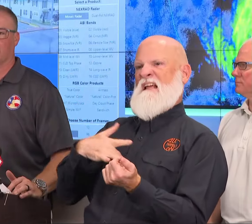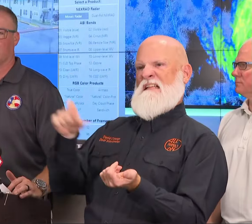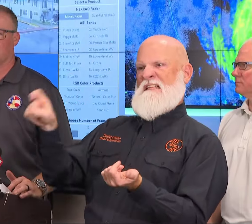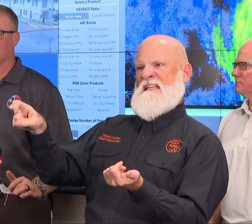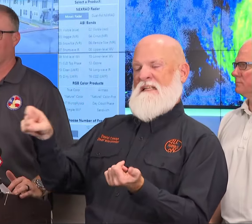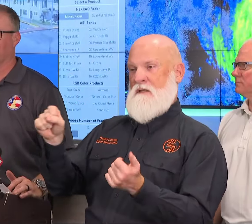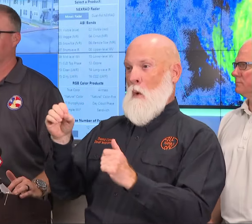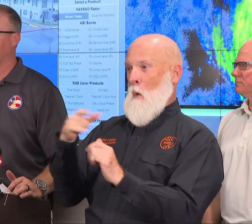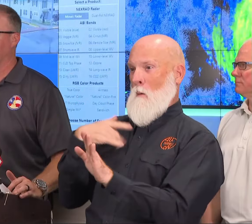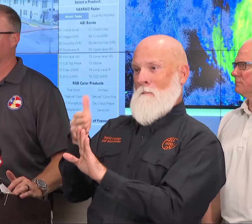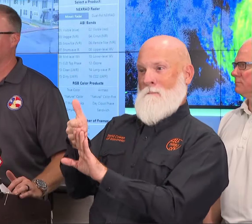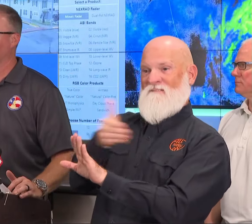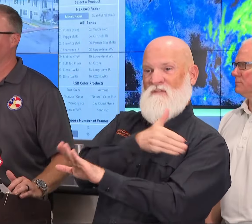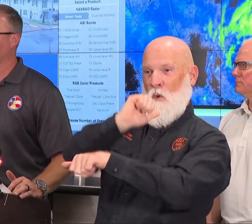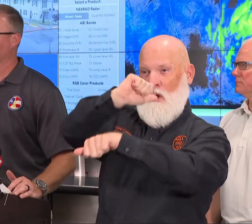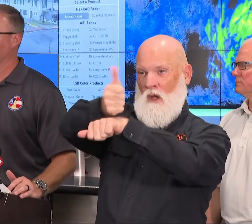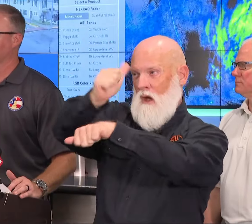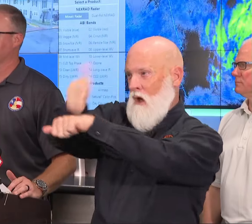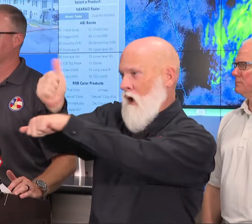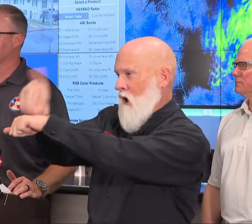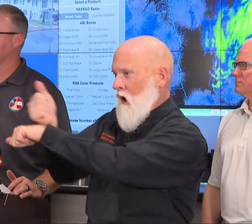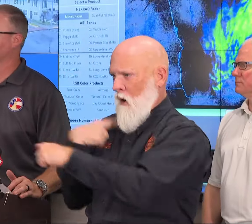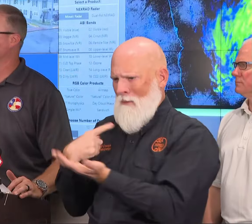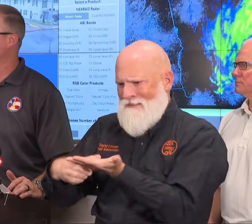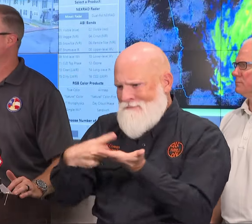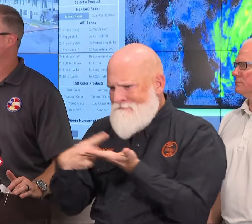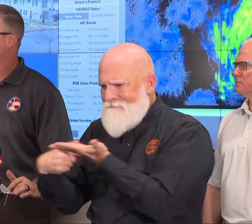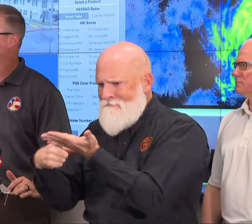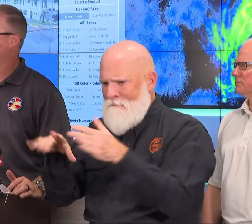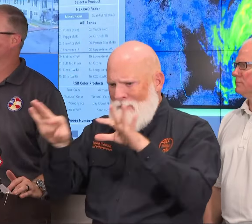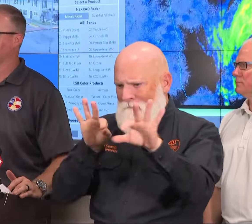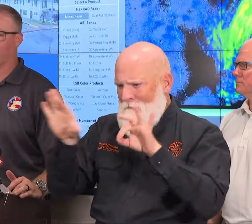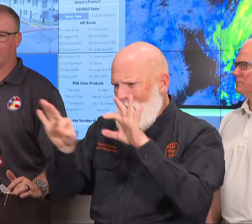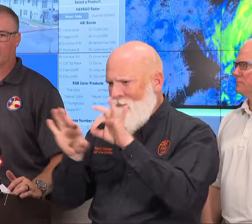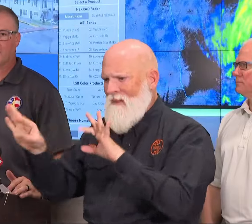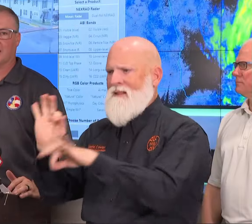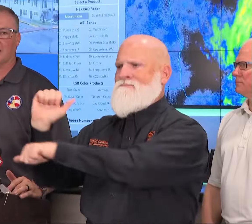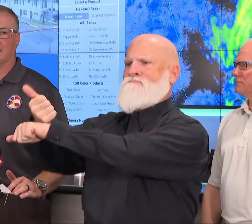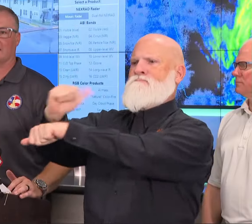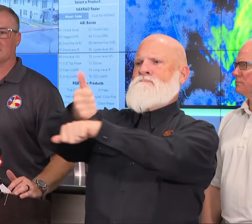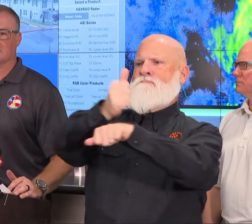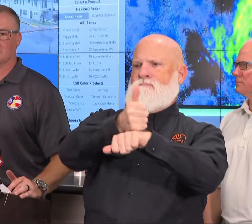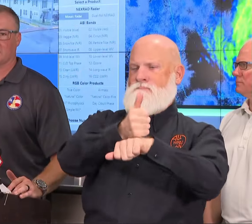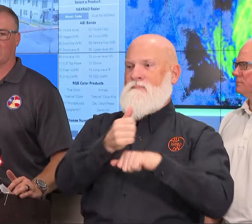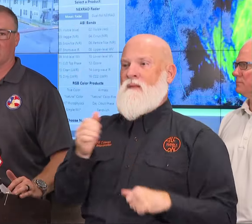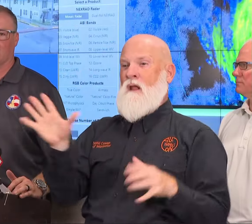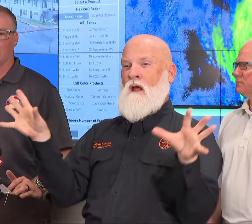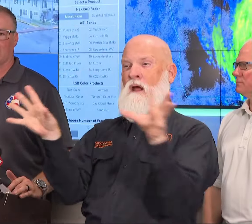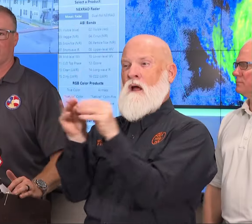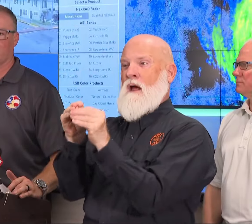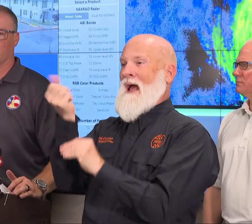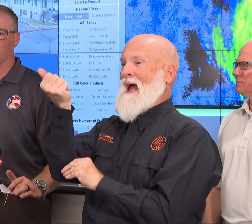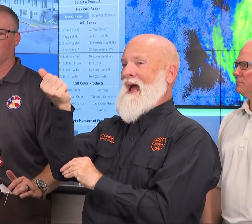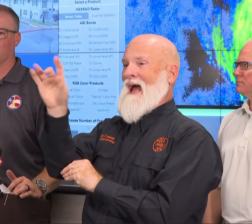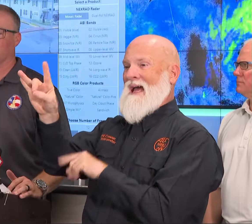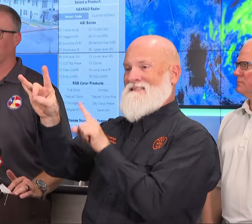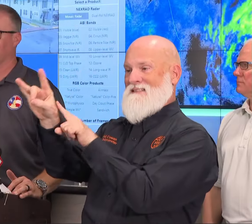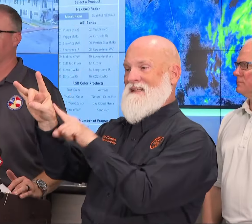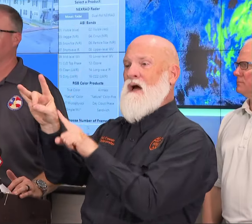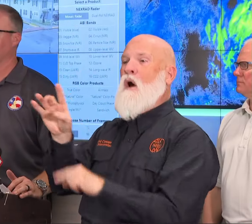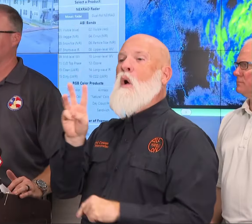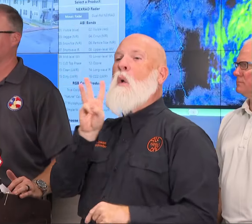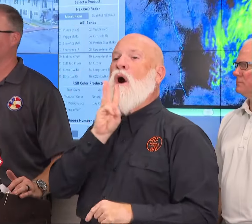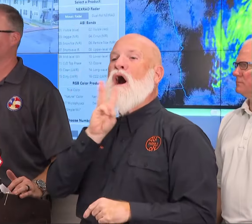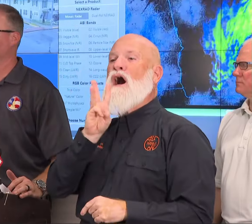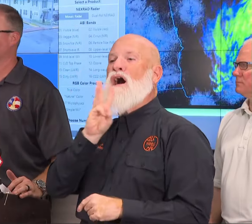those currently around the state. We've got 18 water treatment facilities that are running off of generator. And that doesn't sound like a whole lot of effort but you